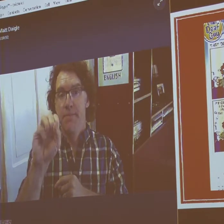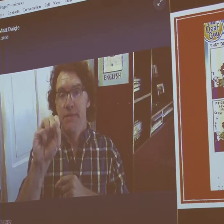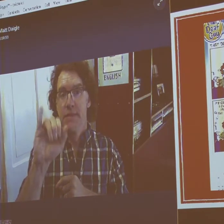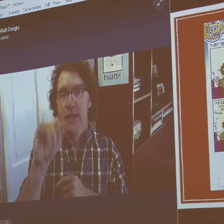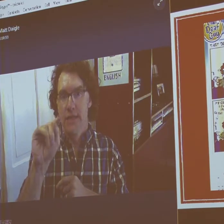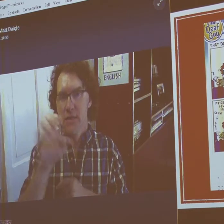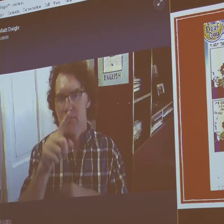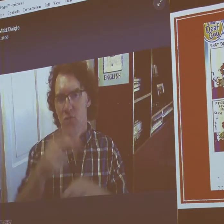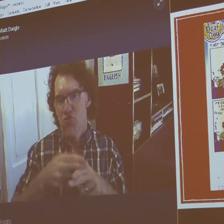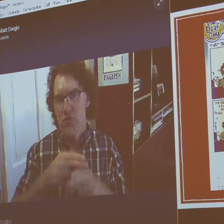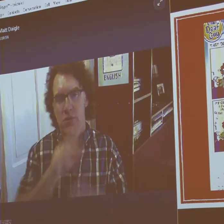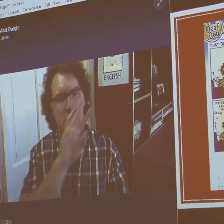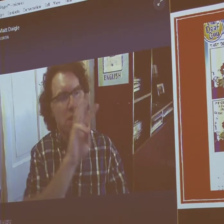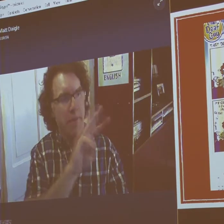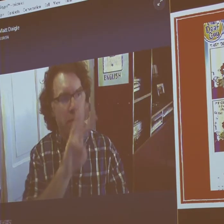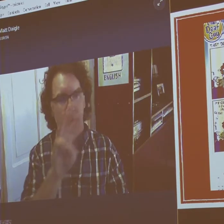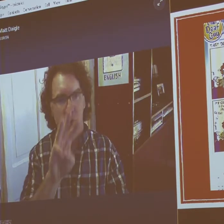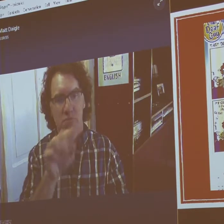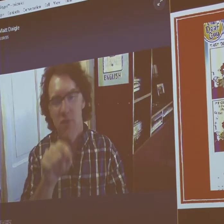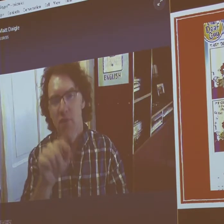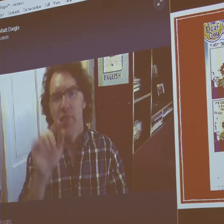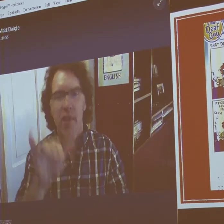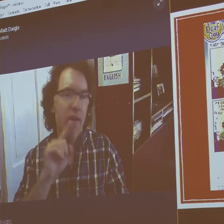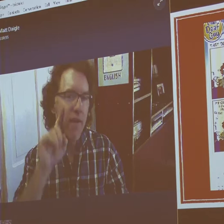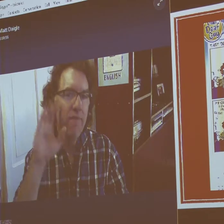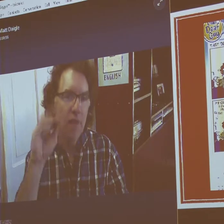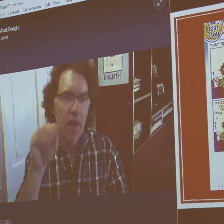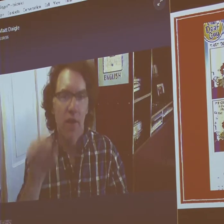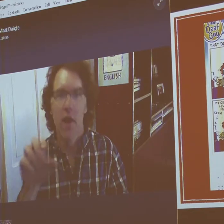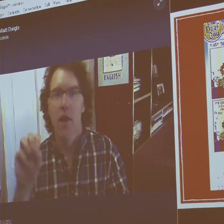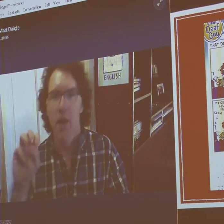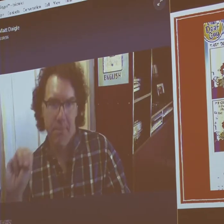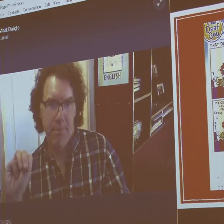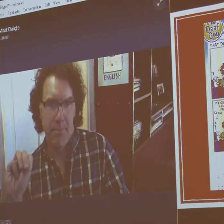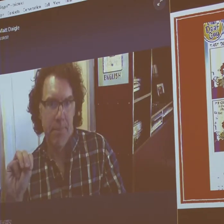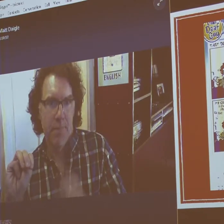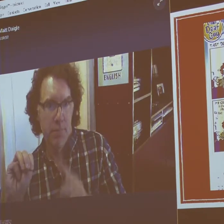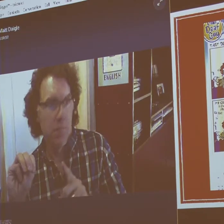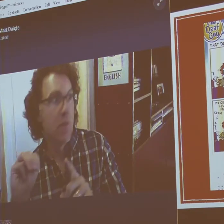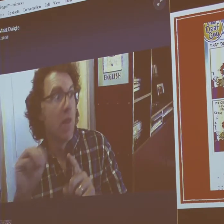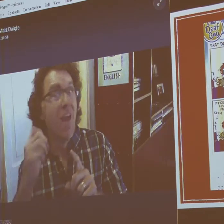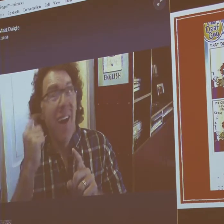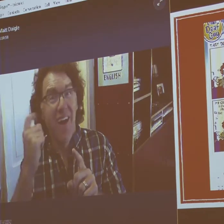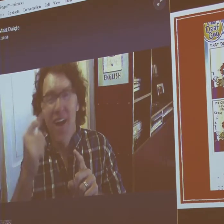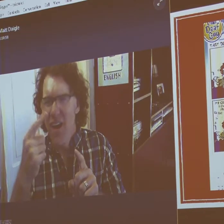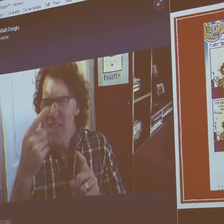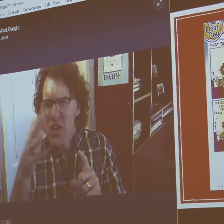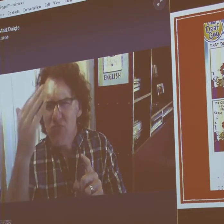but this is the website that we have, and it's www.DeafGuy.com.